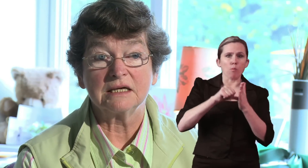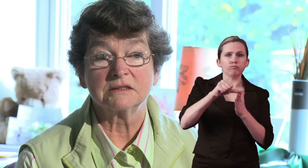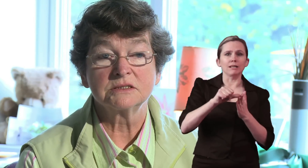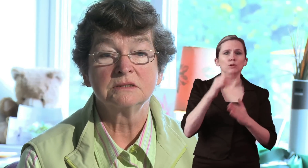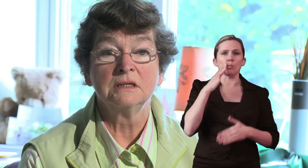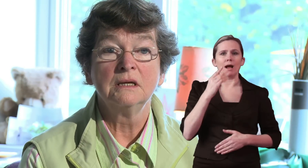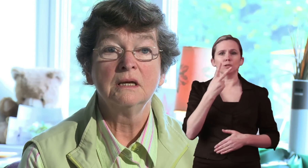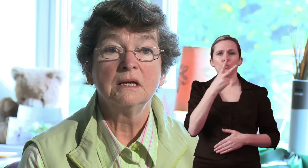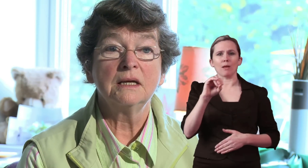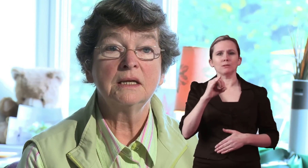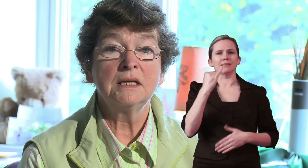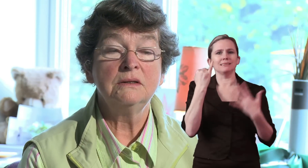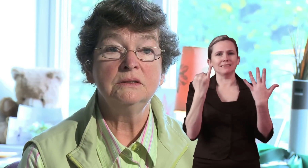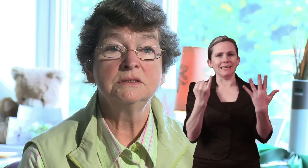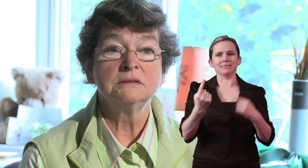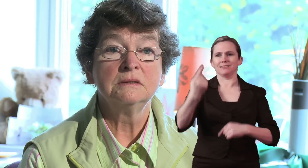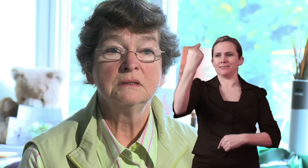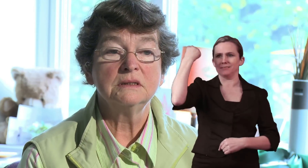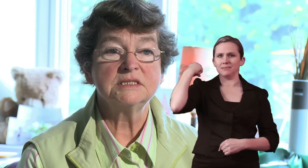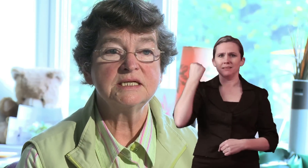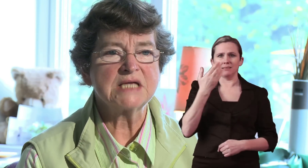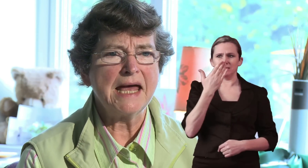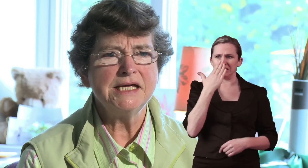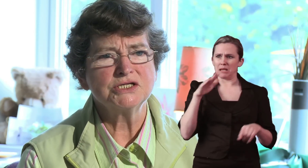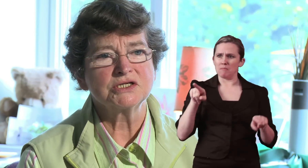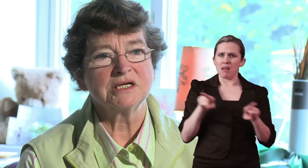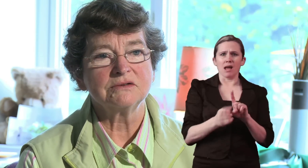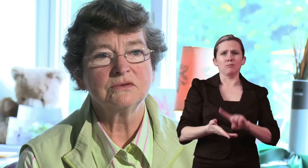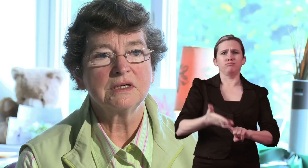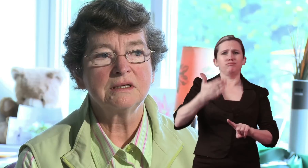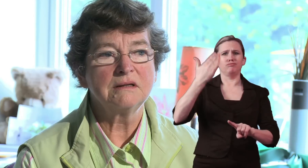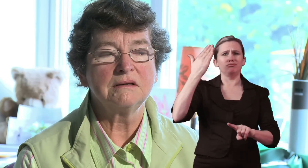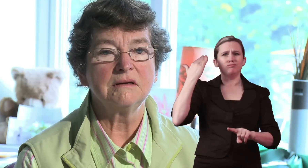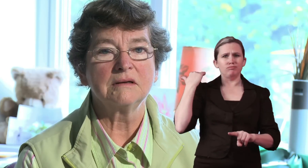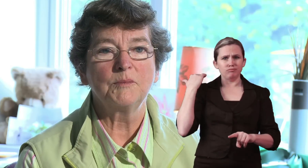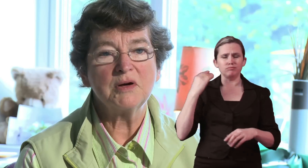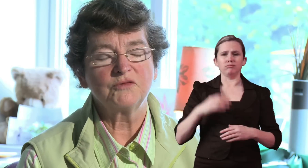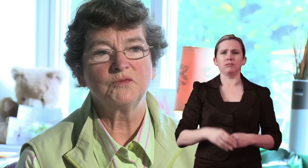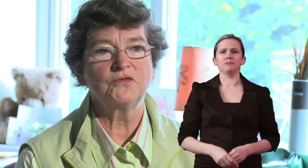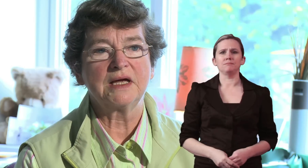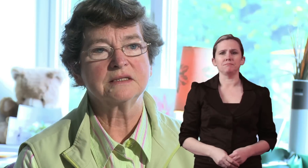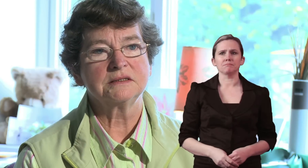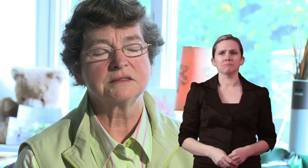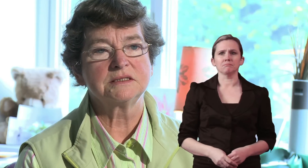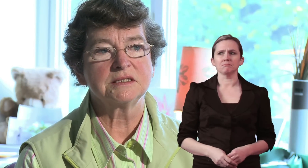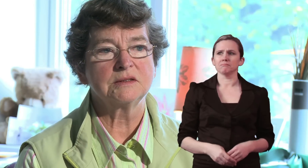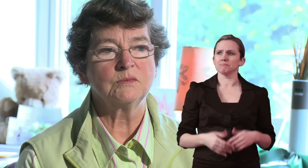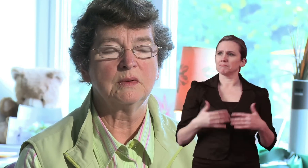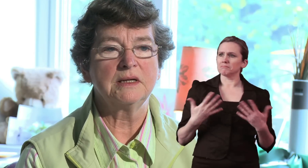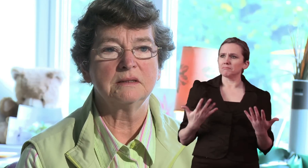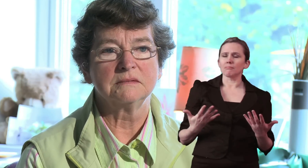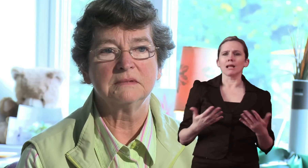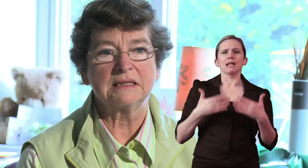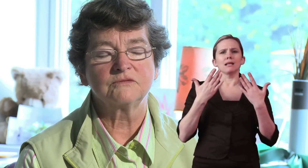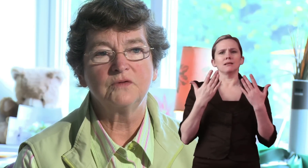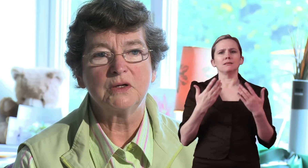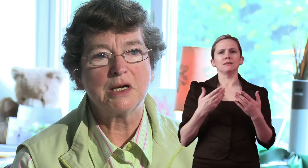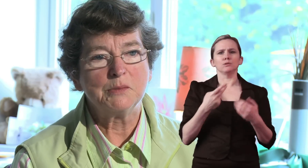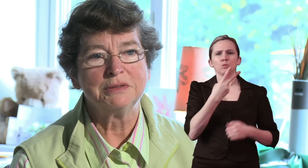and it seems ages ago and apart from the fact that I get followed up